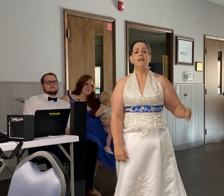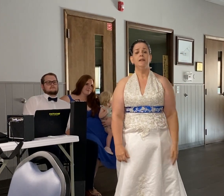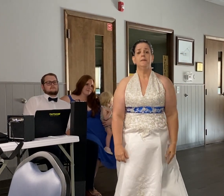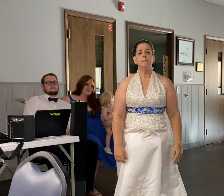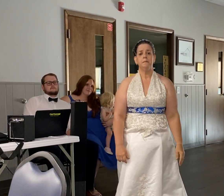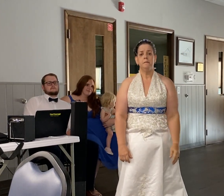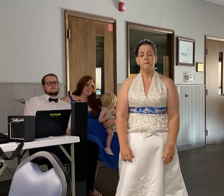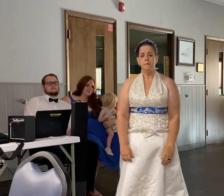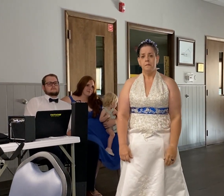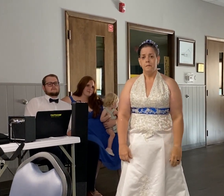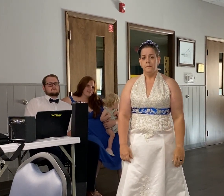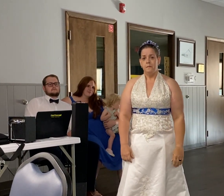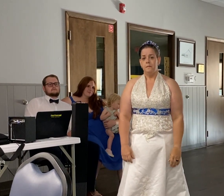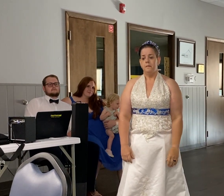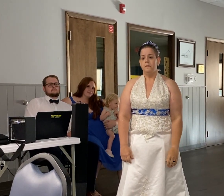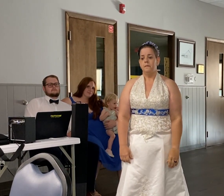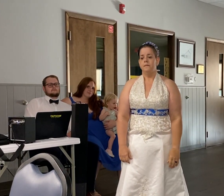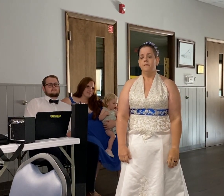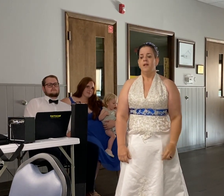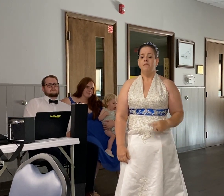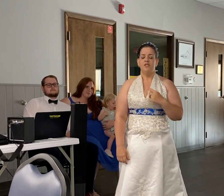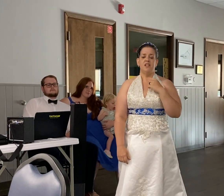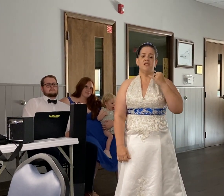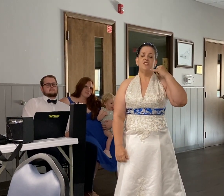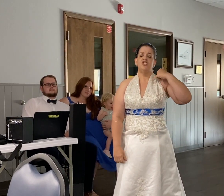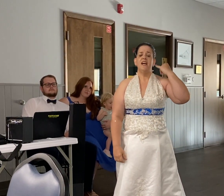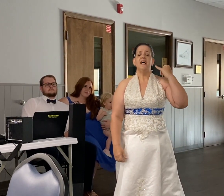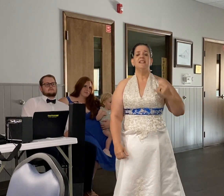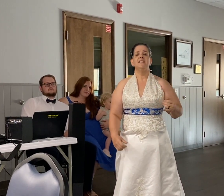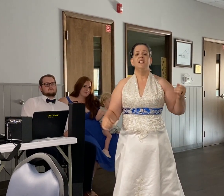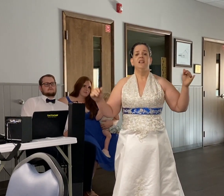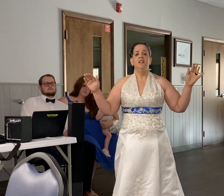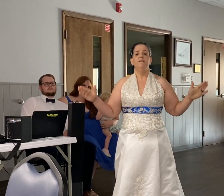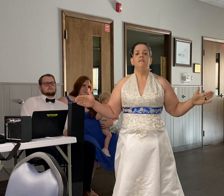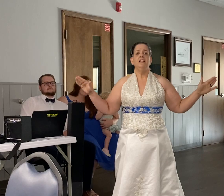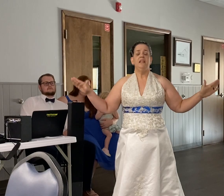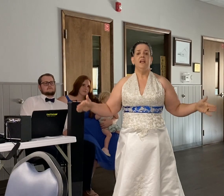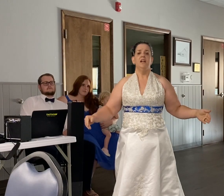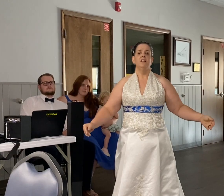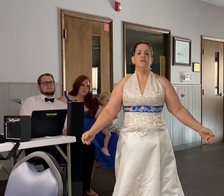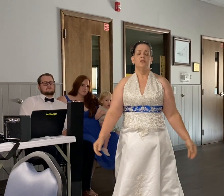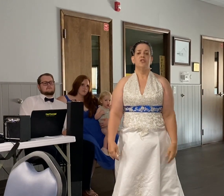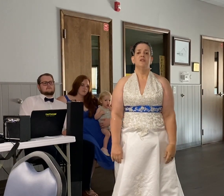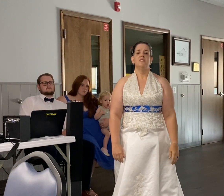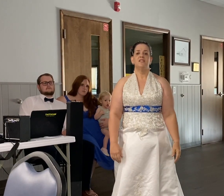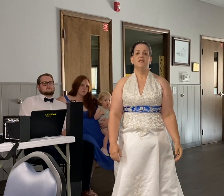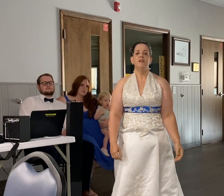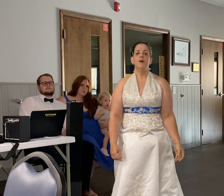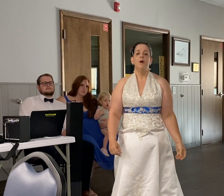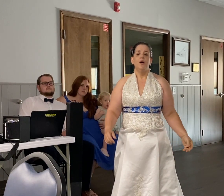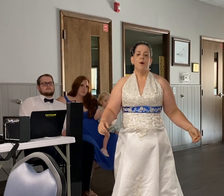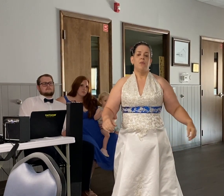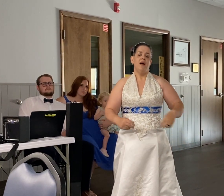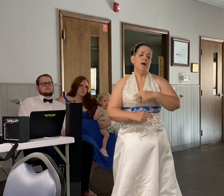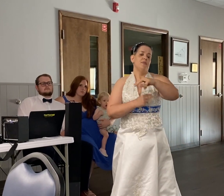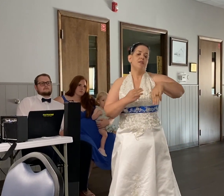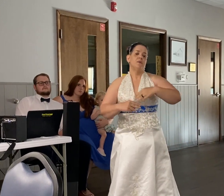I'm just jealous of the angels around the